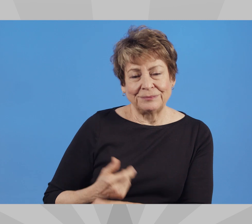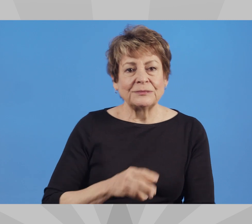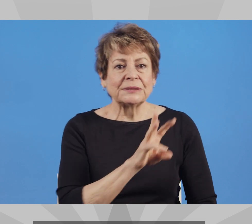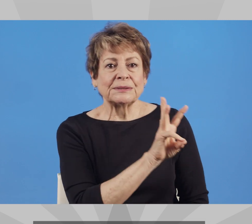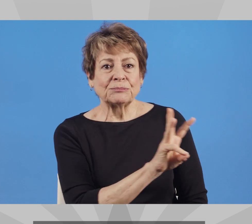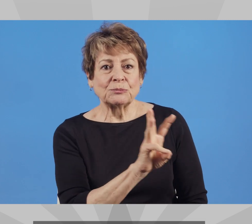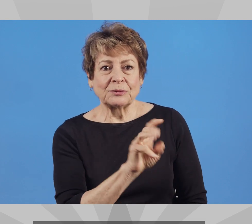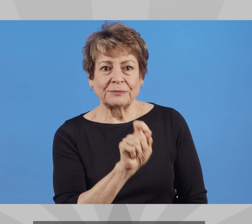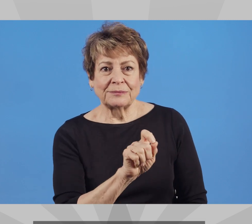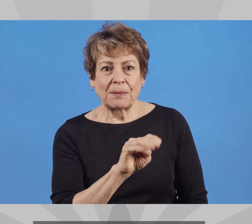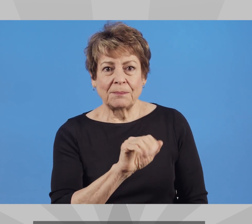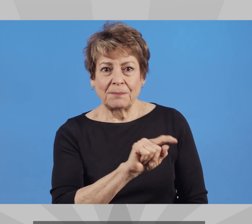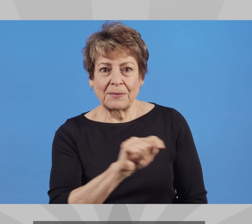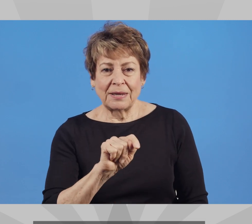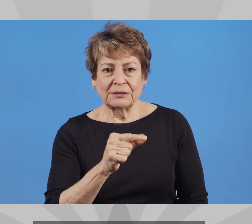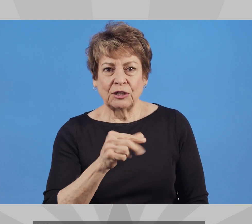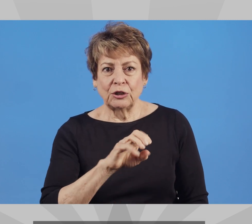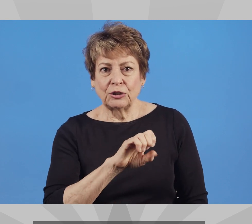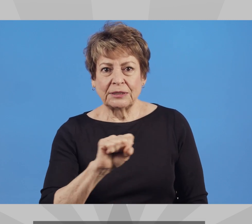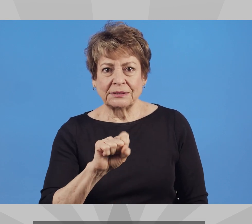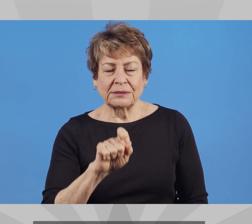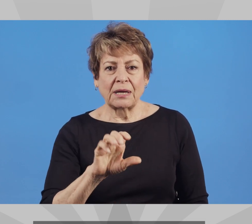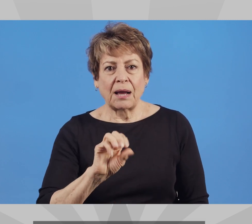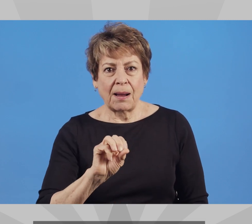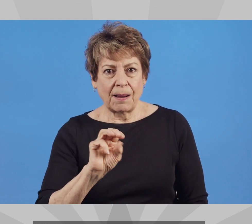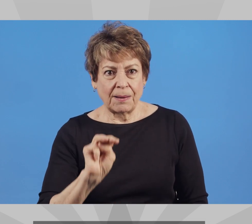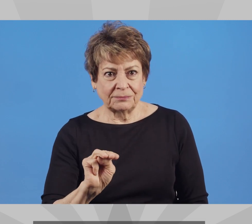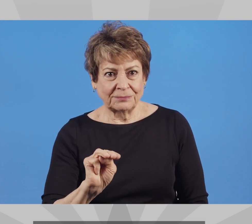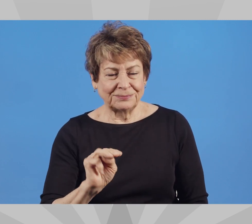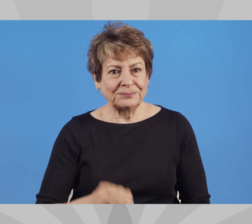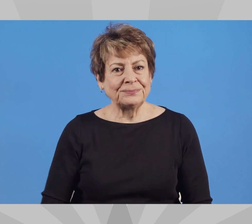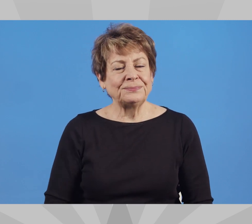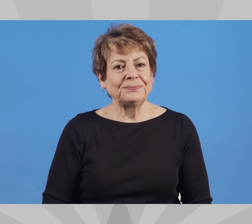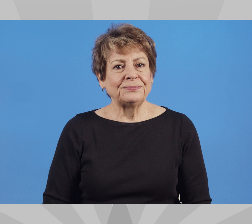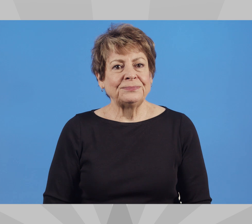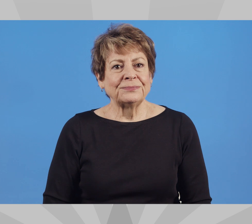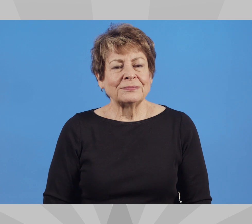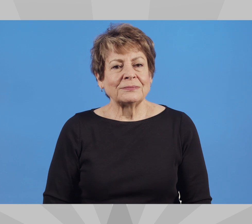Website www.mattgress.com